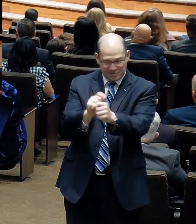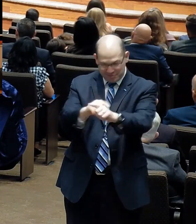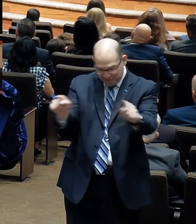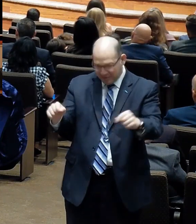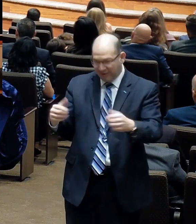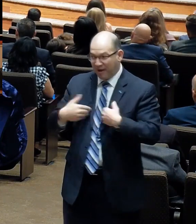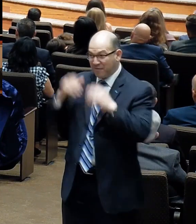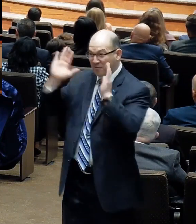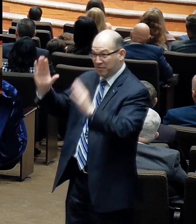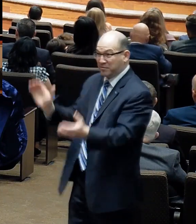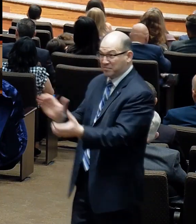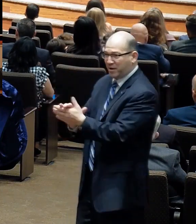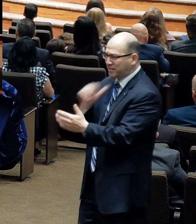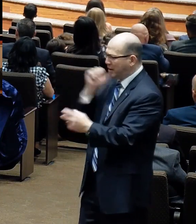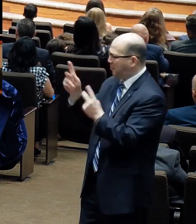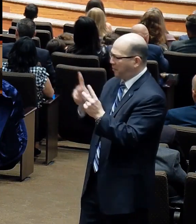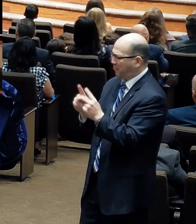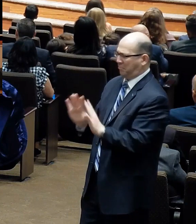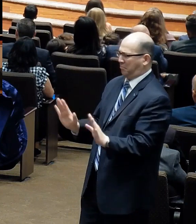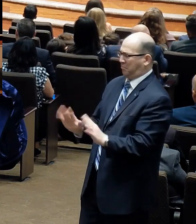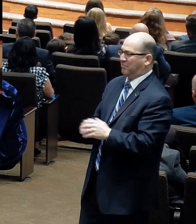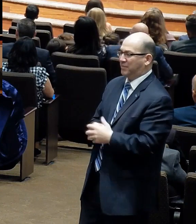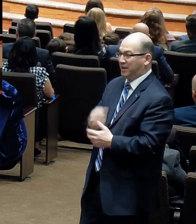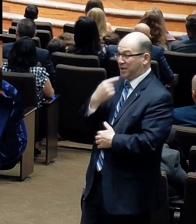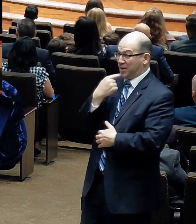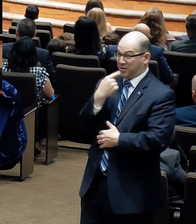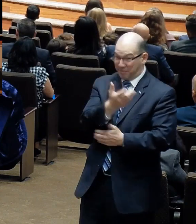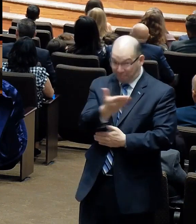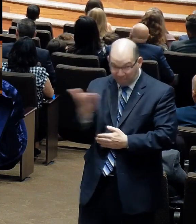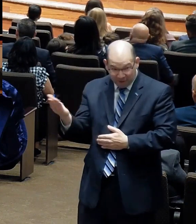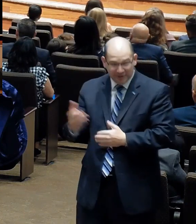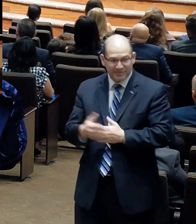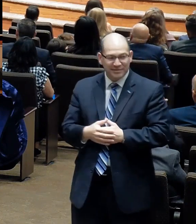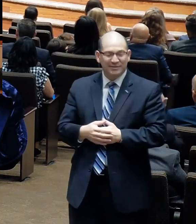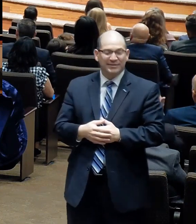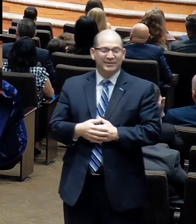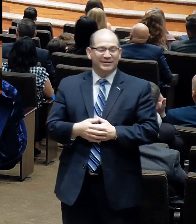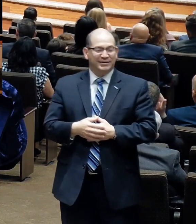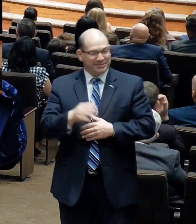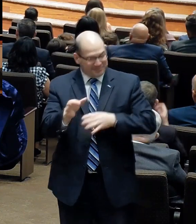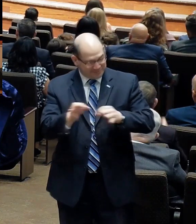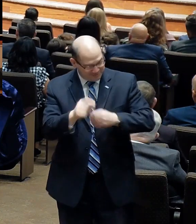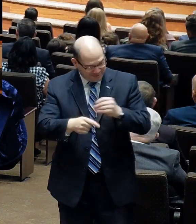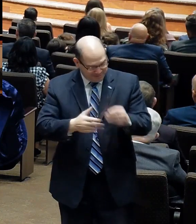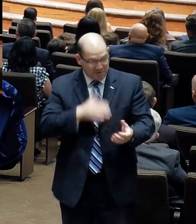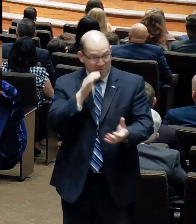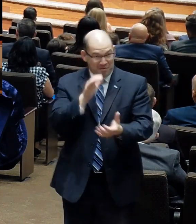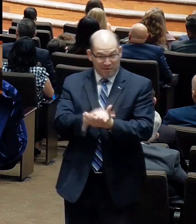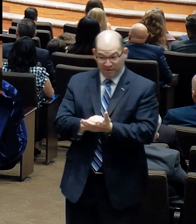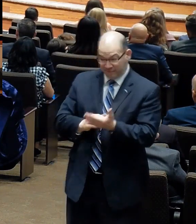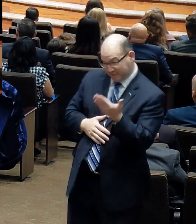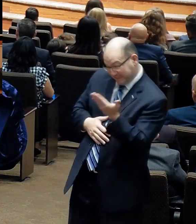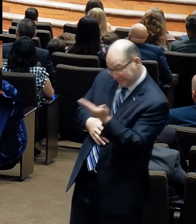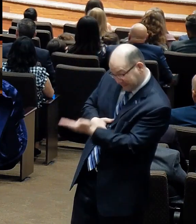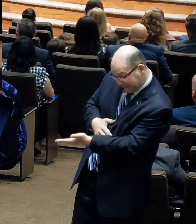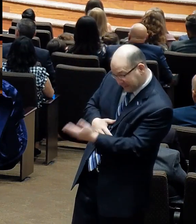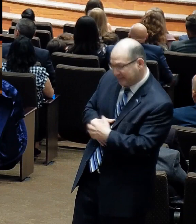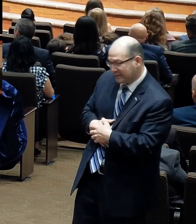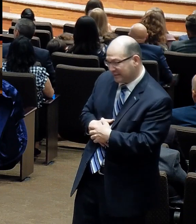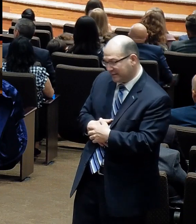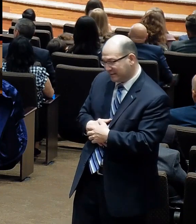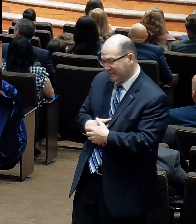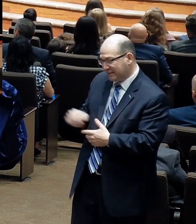it's not a perfect marriage. I told you things last year. I mentioned that, uh, that my wife, I told you the fact that my wife told me on our anniversary